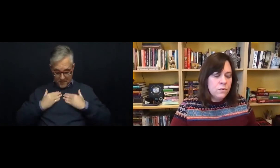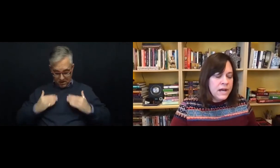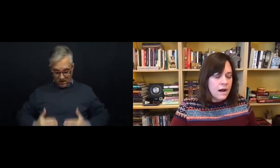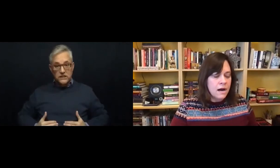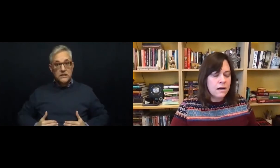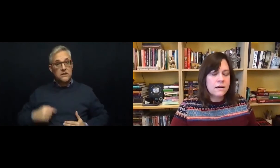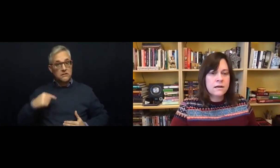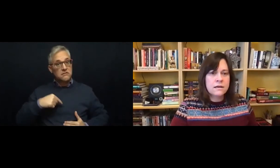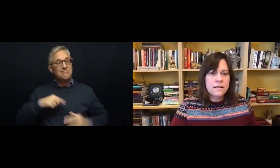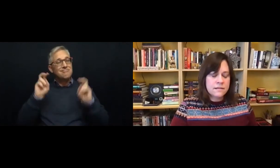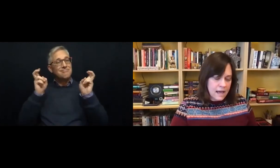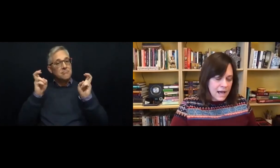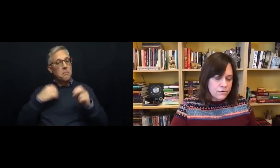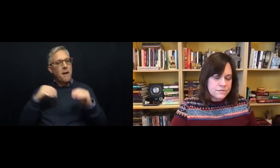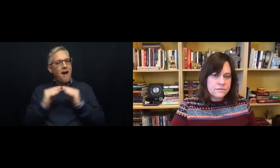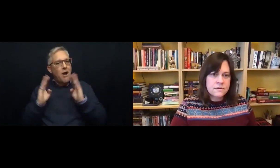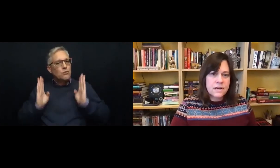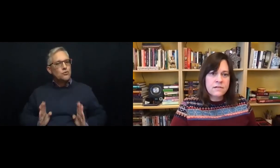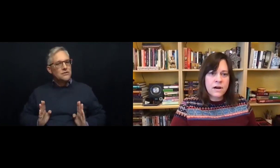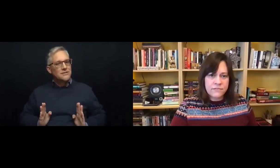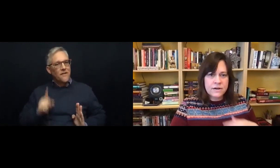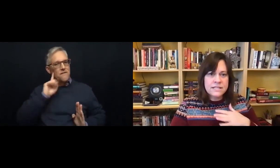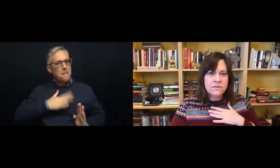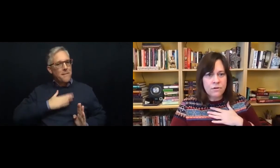we are the house of our very souls.